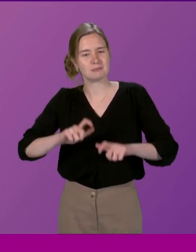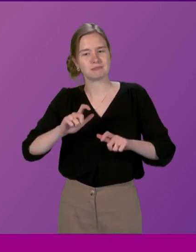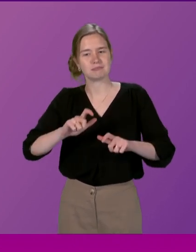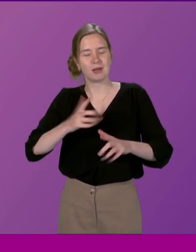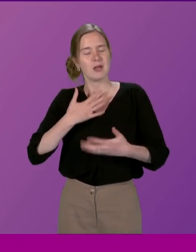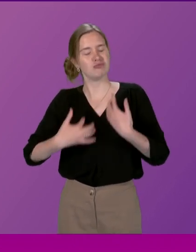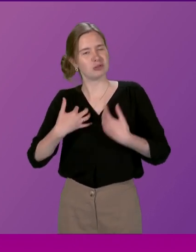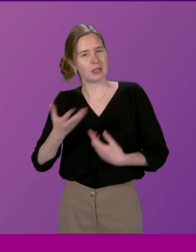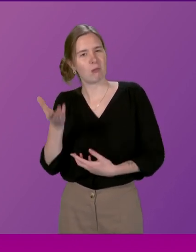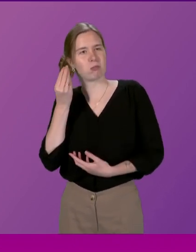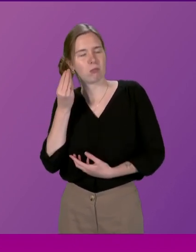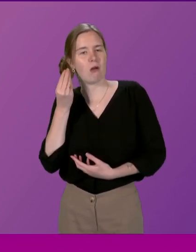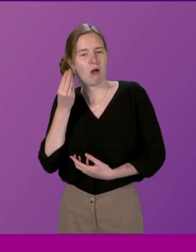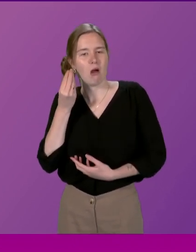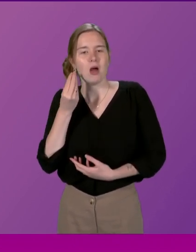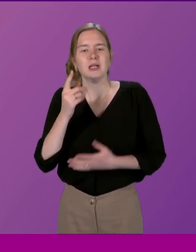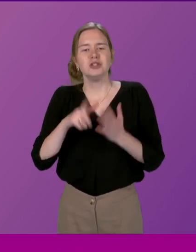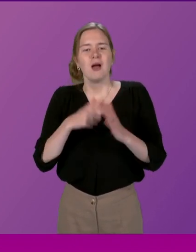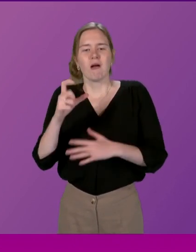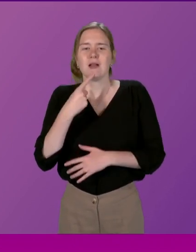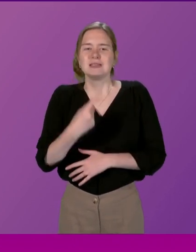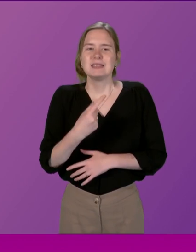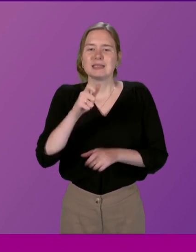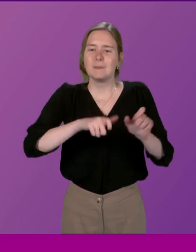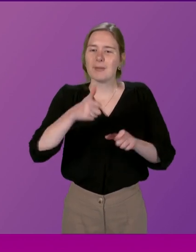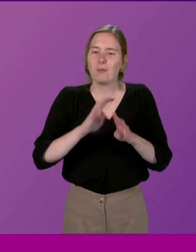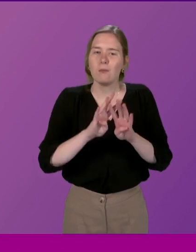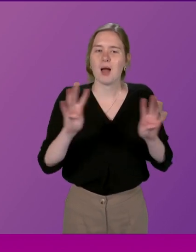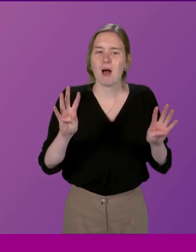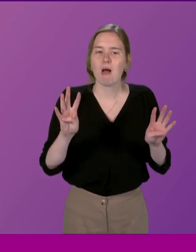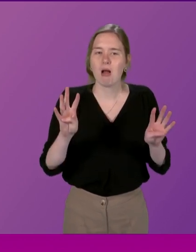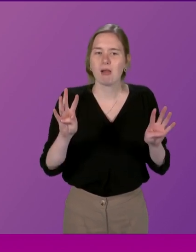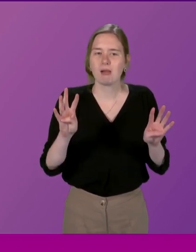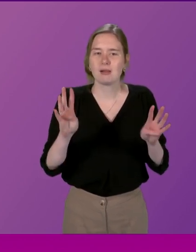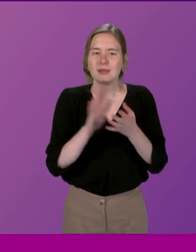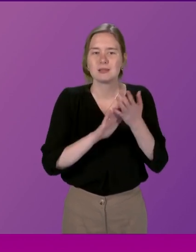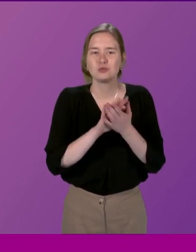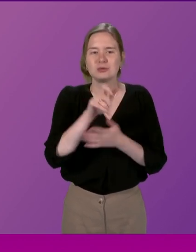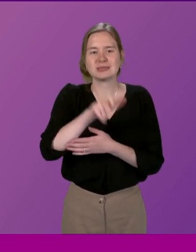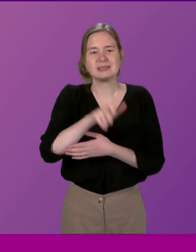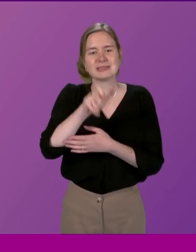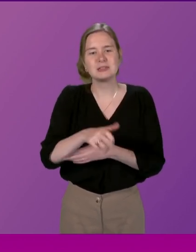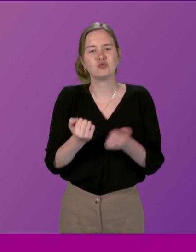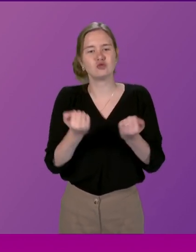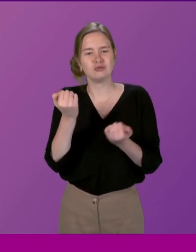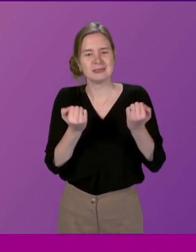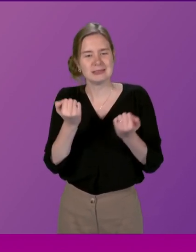very interesting. Mr Carlo is talking about people's panels. The Government is talking about citizens' juries.